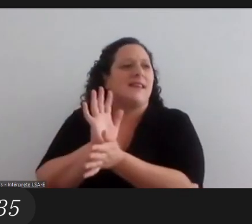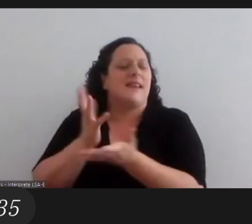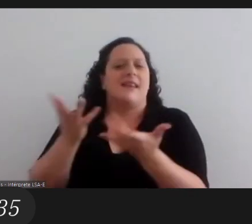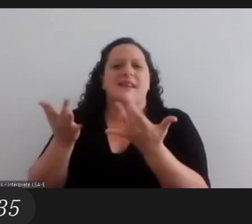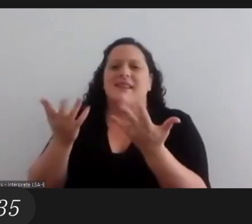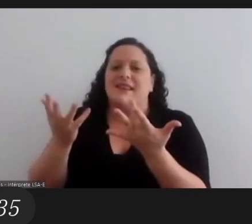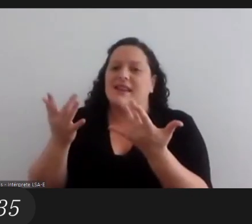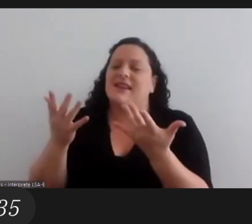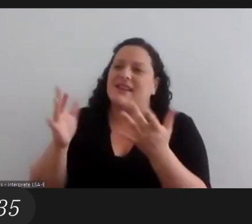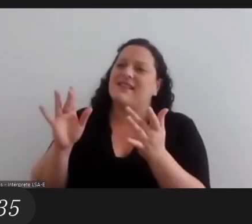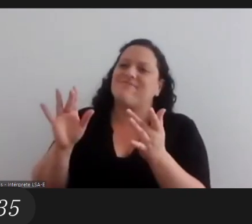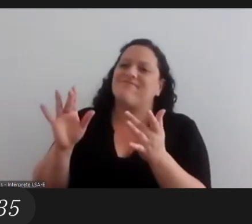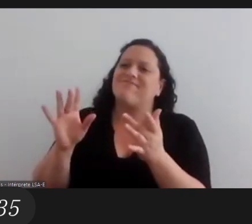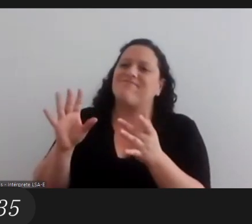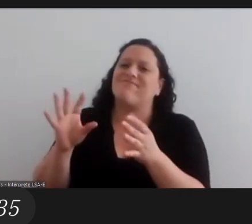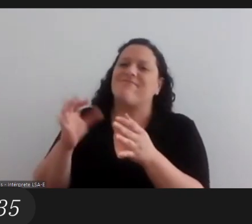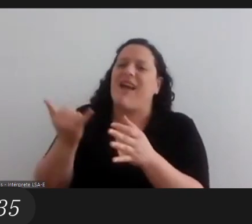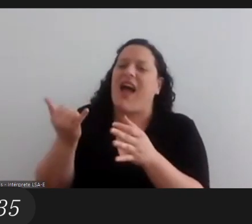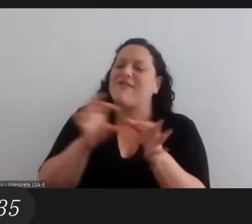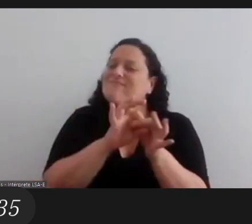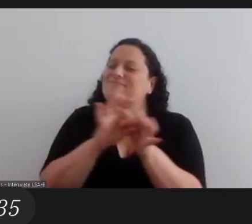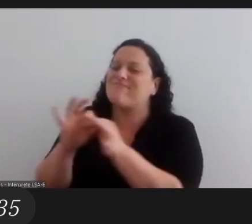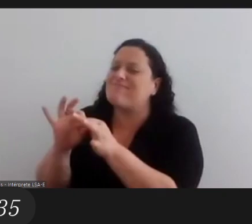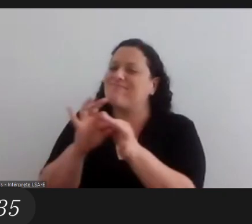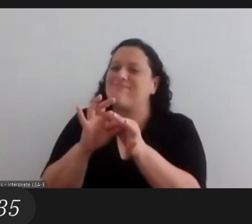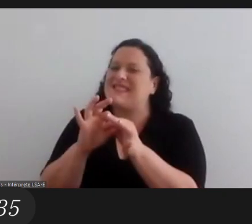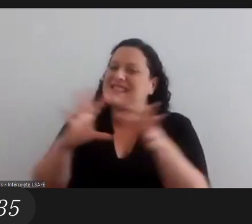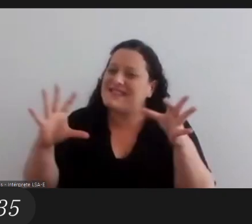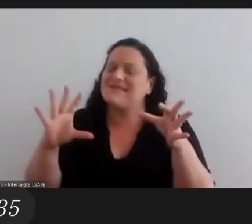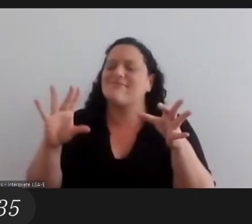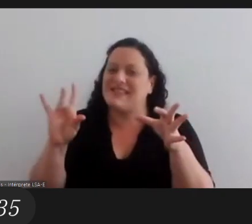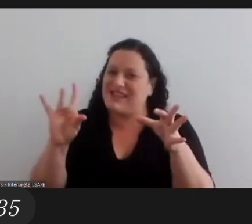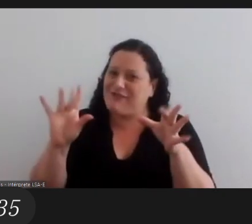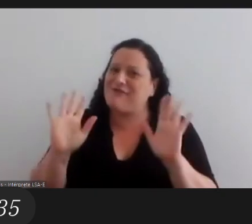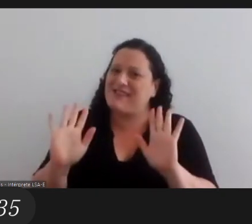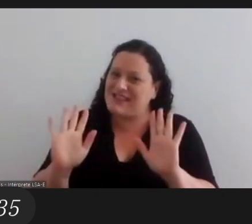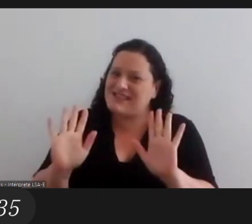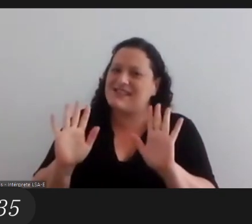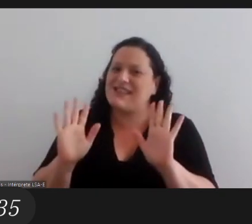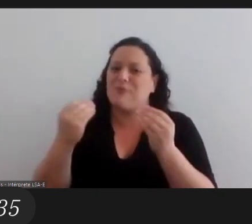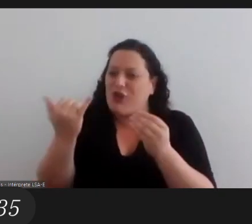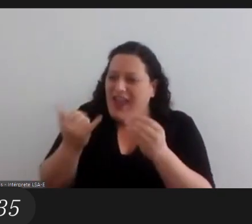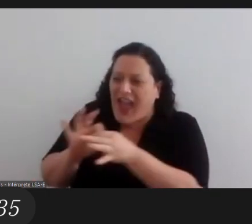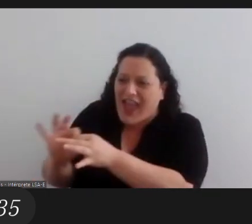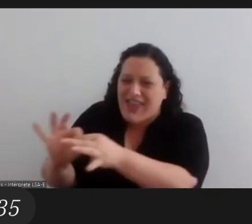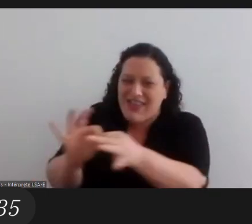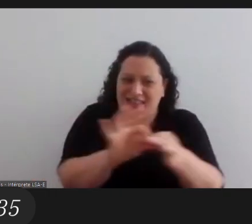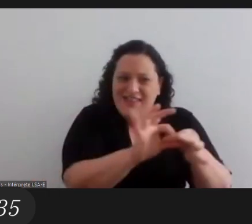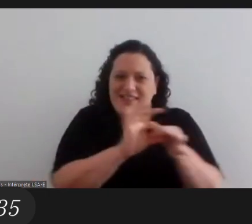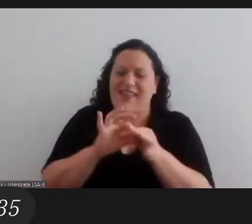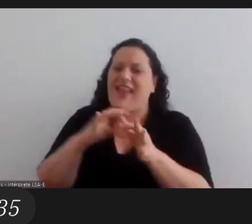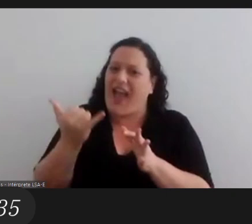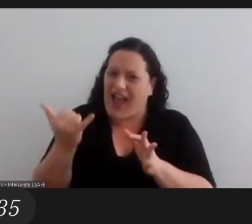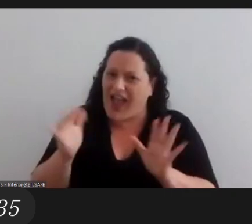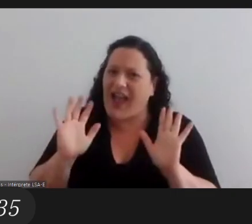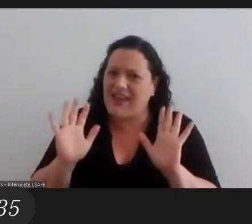in a relationship in that is always hard to separate because everything is intertwined